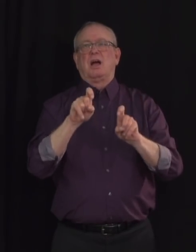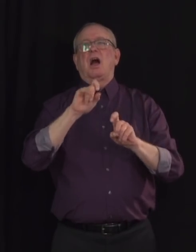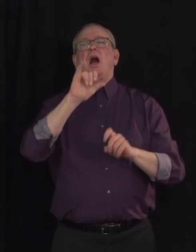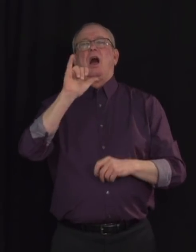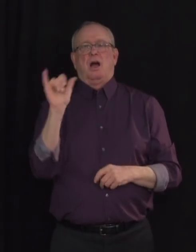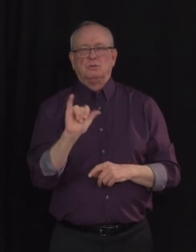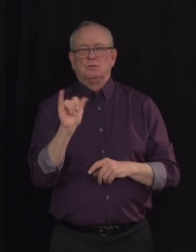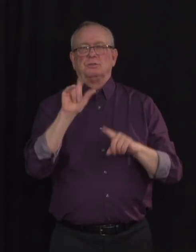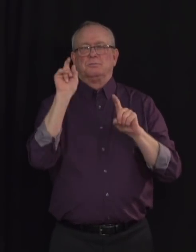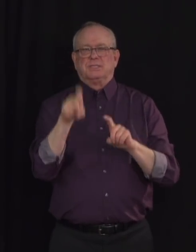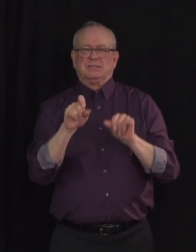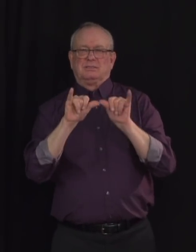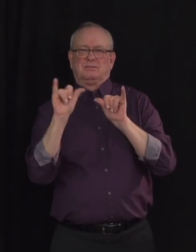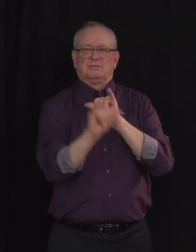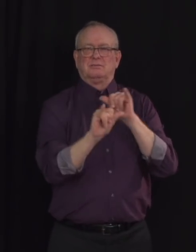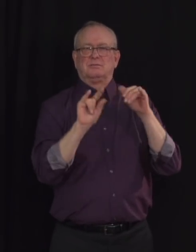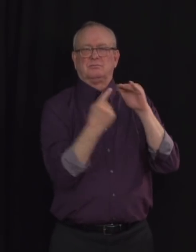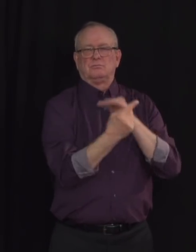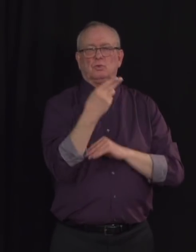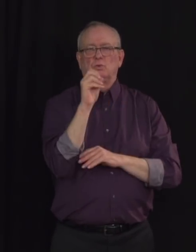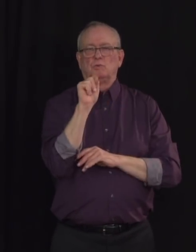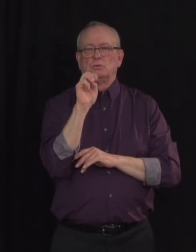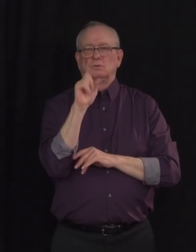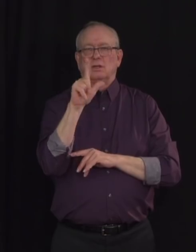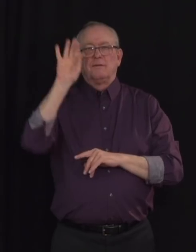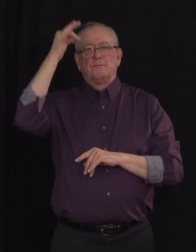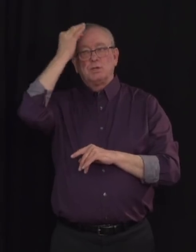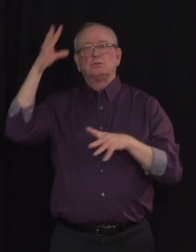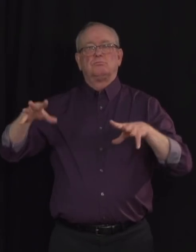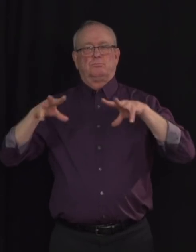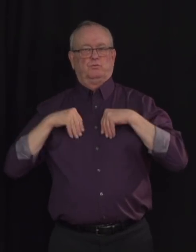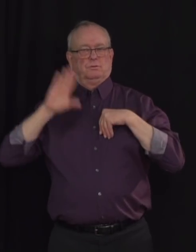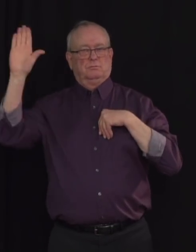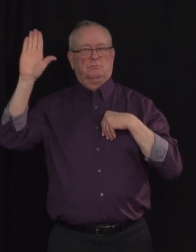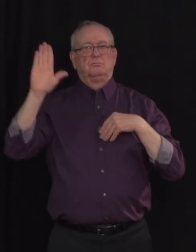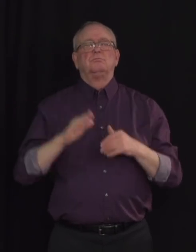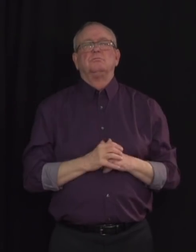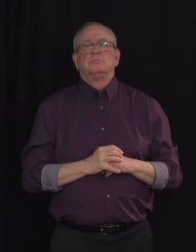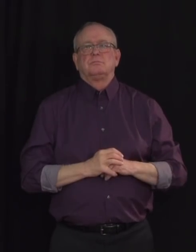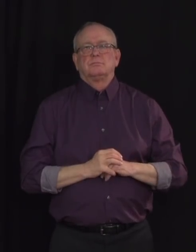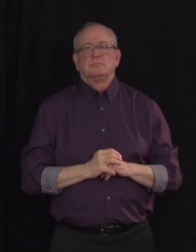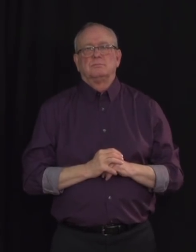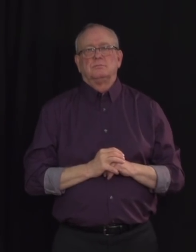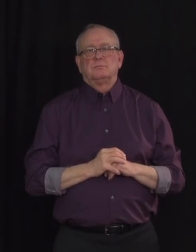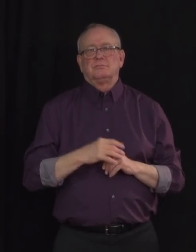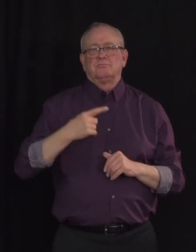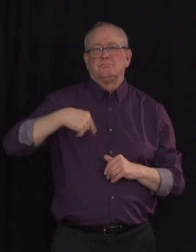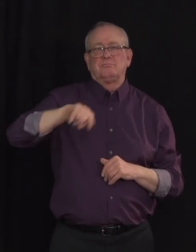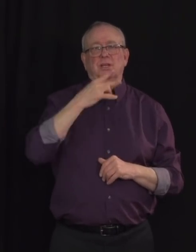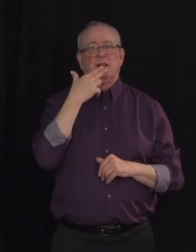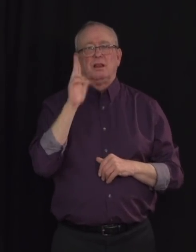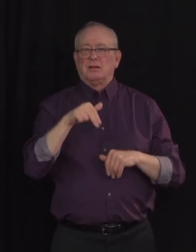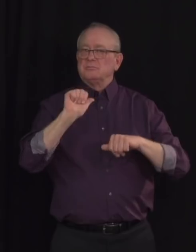designated hotel. Thanks to the testing processes already in place because of our border pilot, Alberta's labs